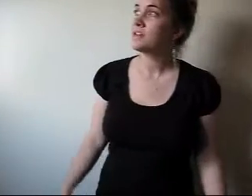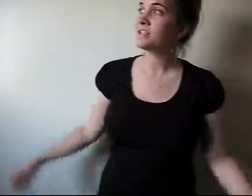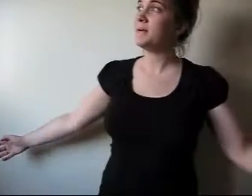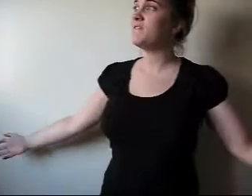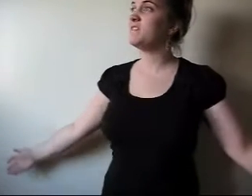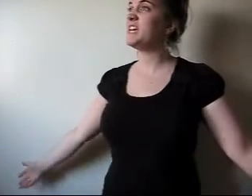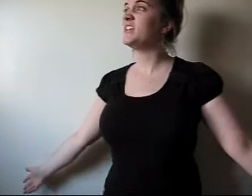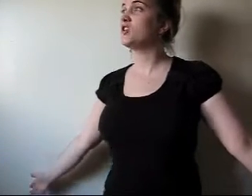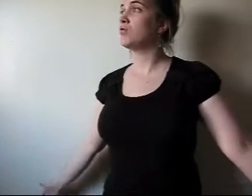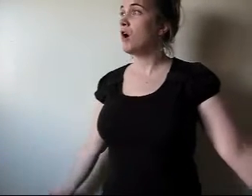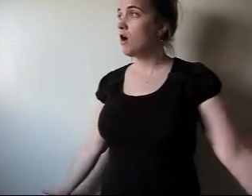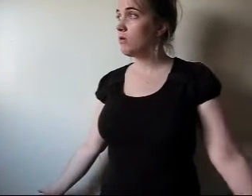Somebody feed the crow?